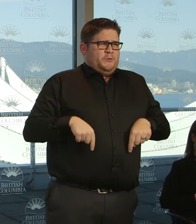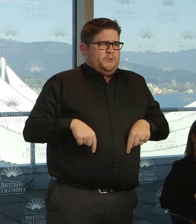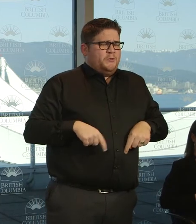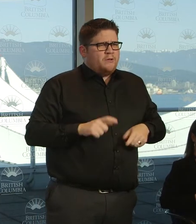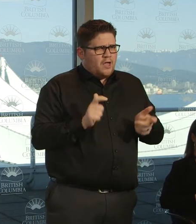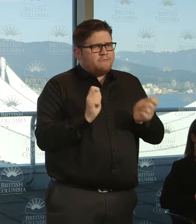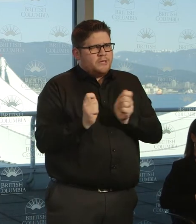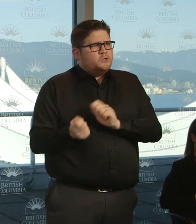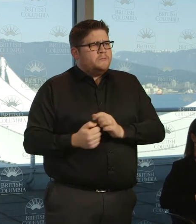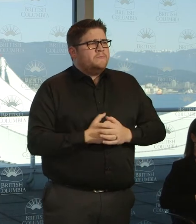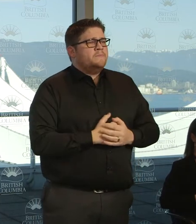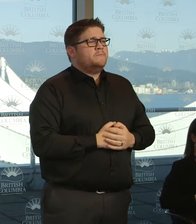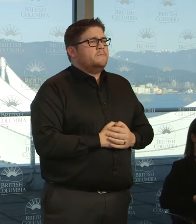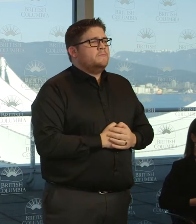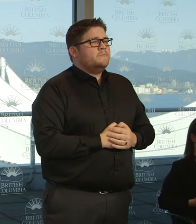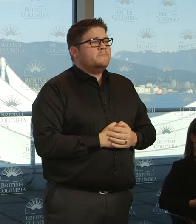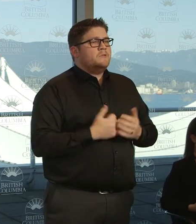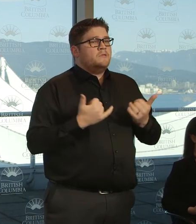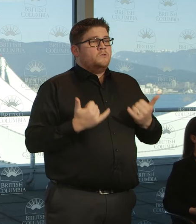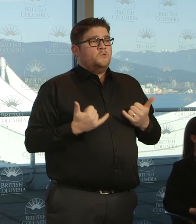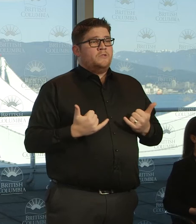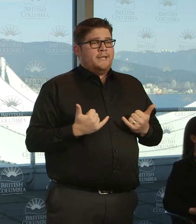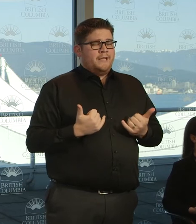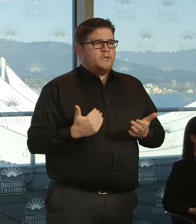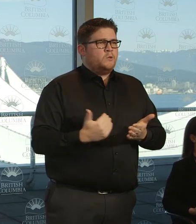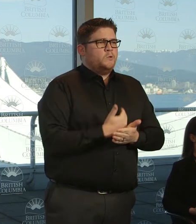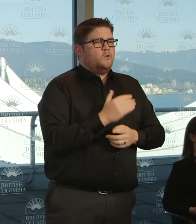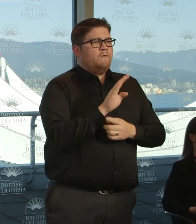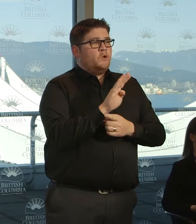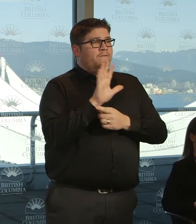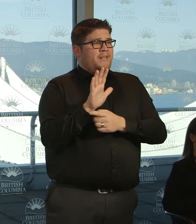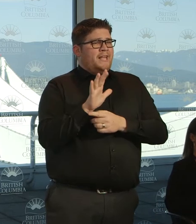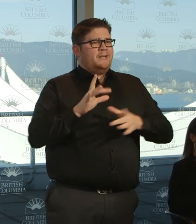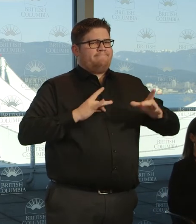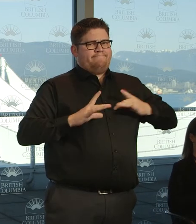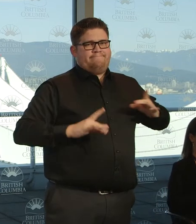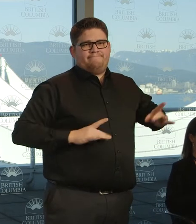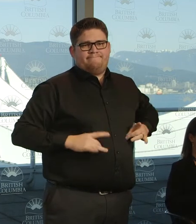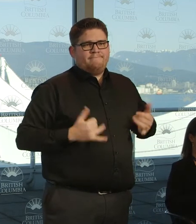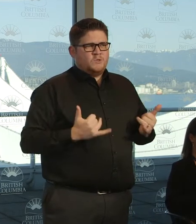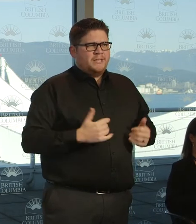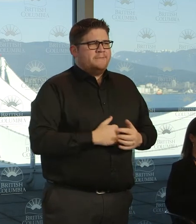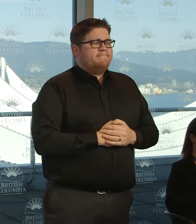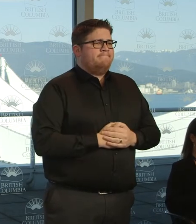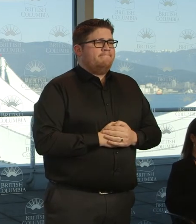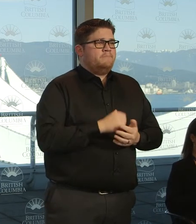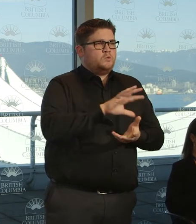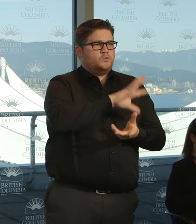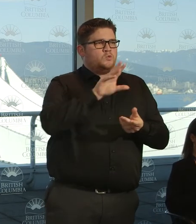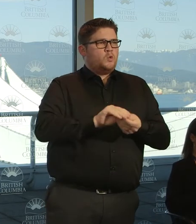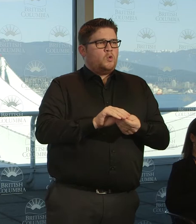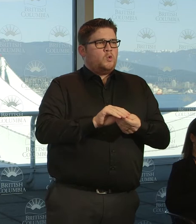45 new cases to report. So that brings our total of cases that have been tested